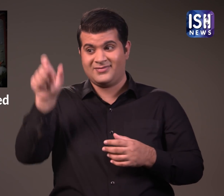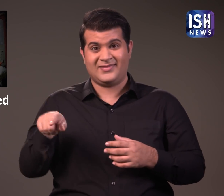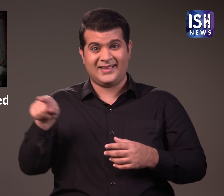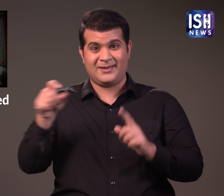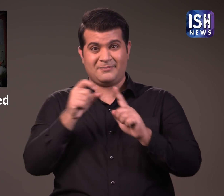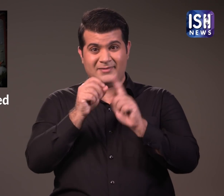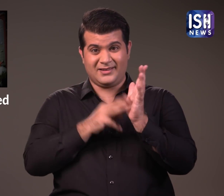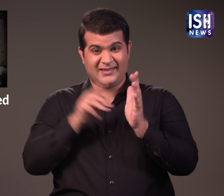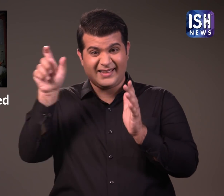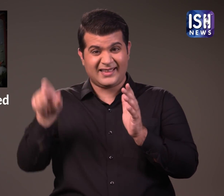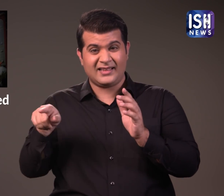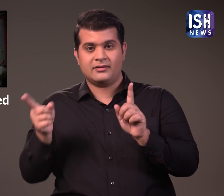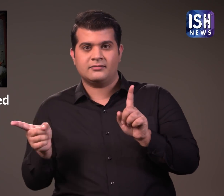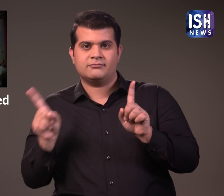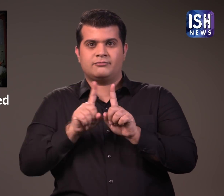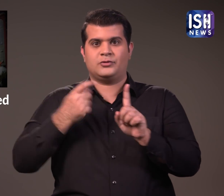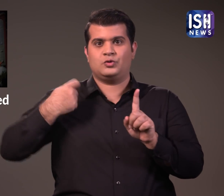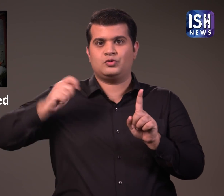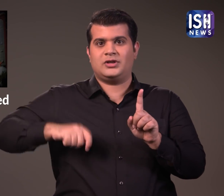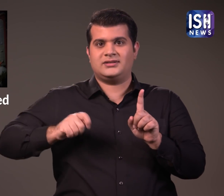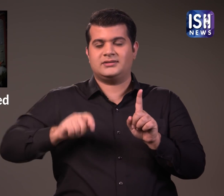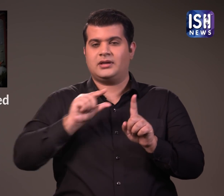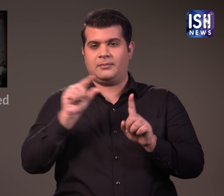Advocate Ajit Joy, appearing for the complainant said,